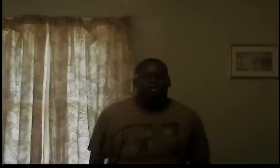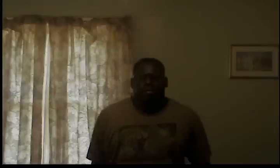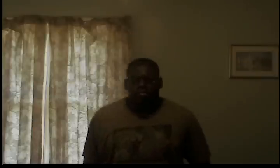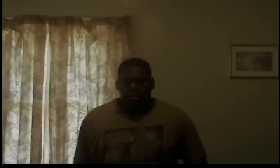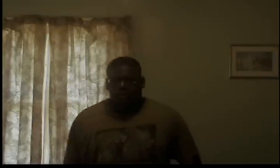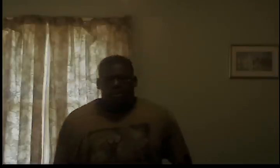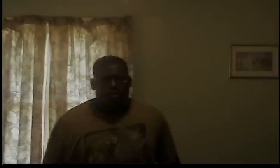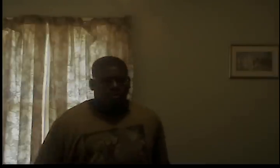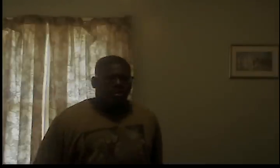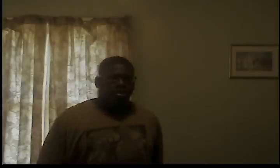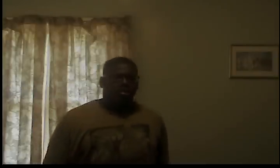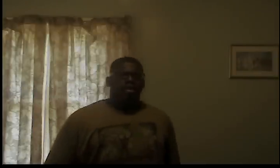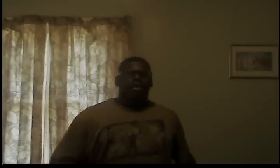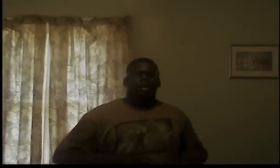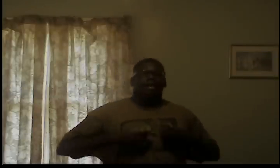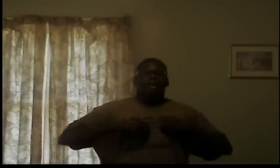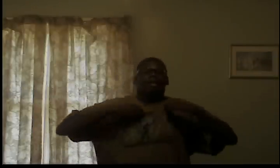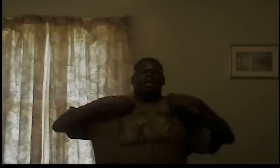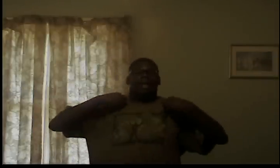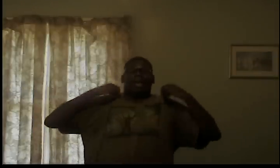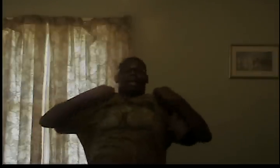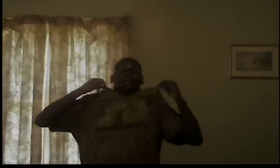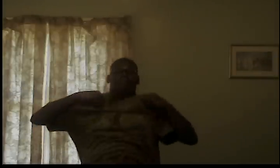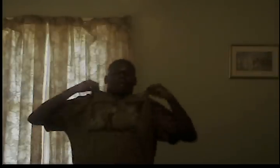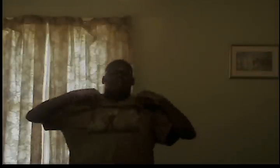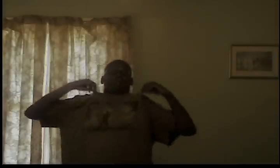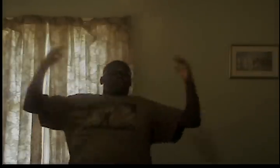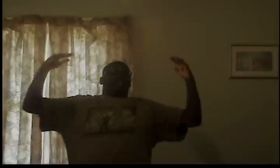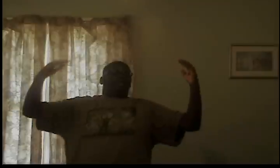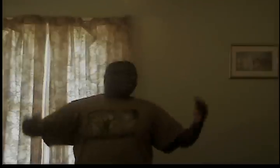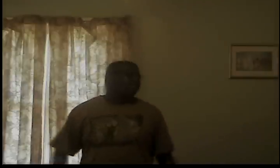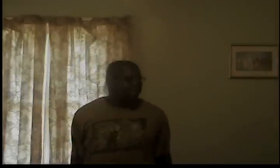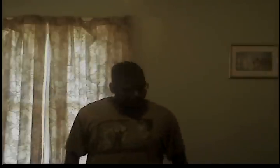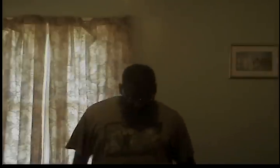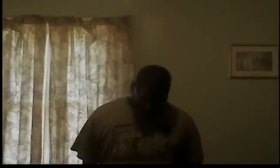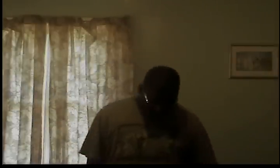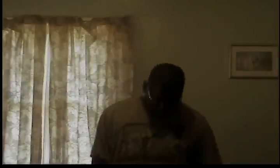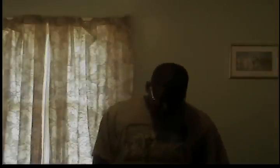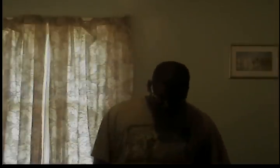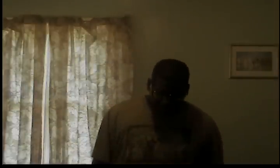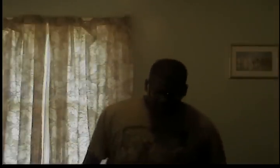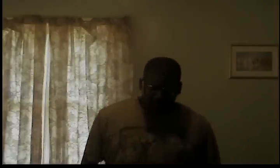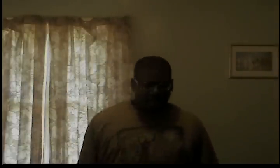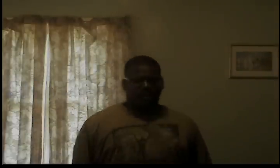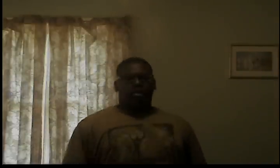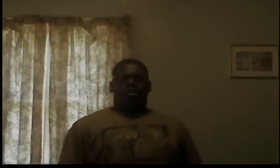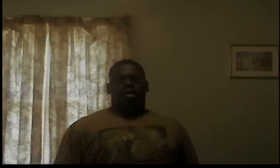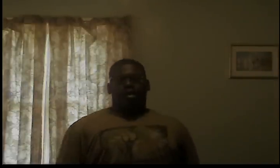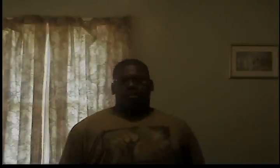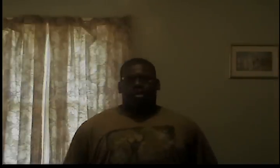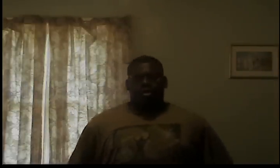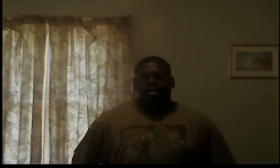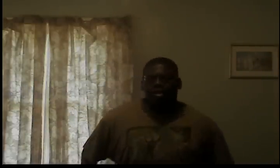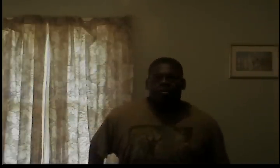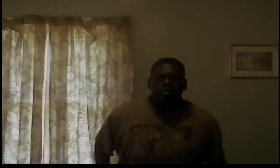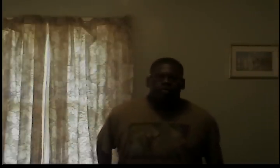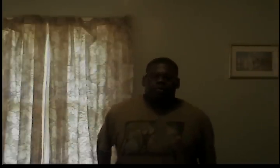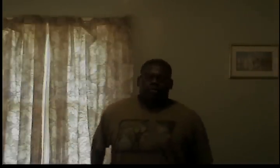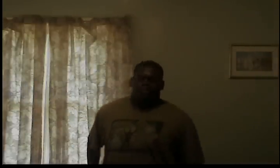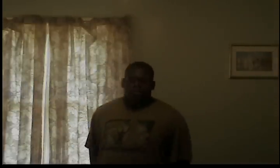in my videos I am NOT rich and there's no way I would look down people for for